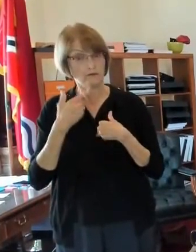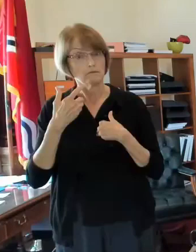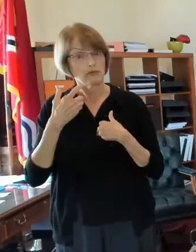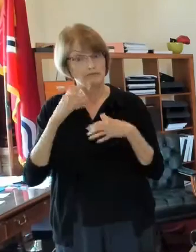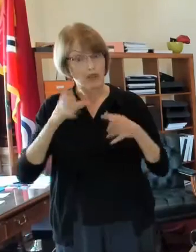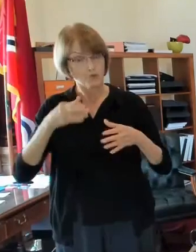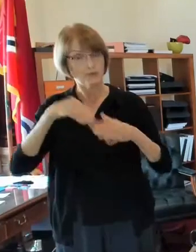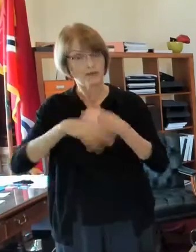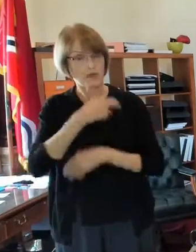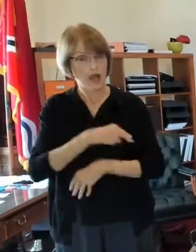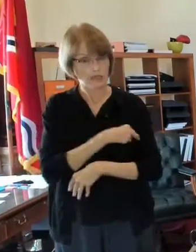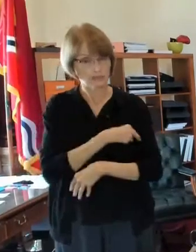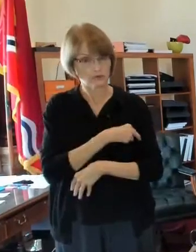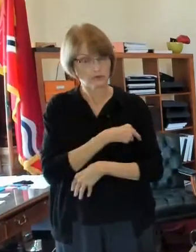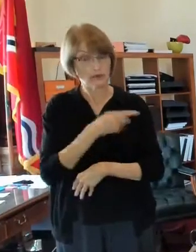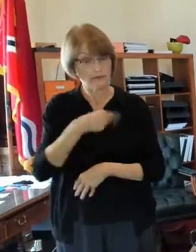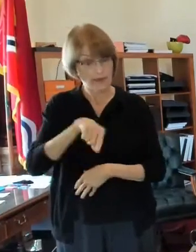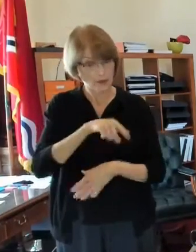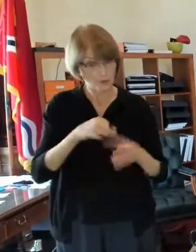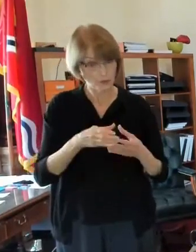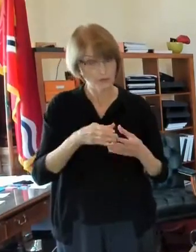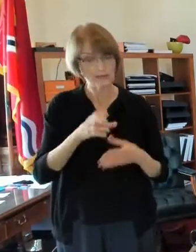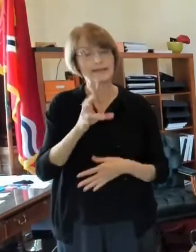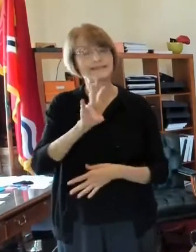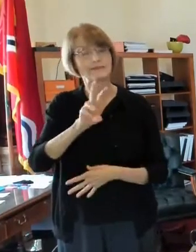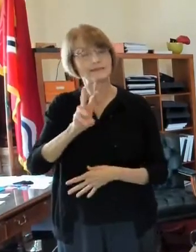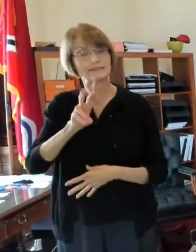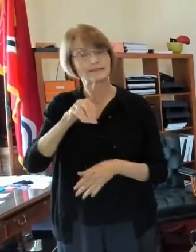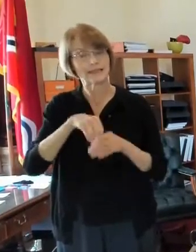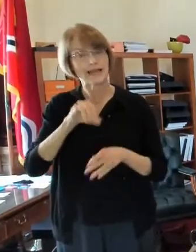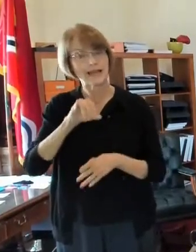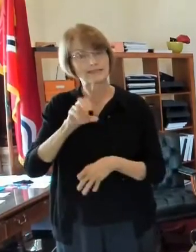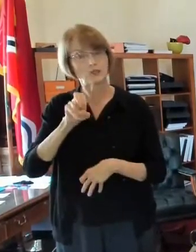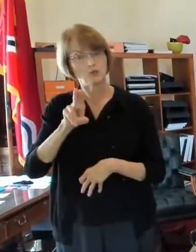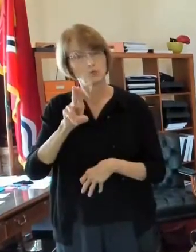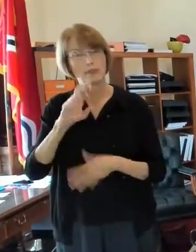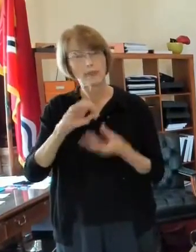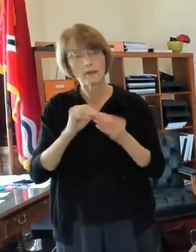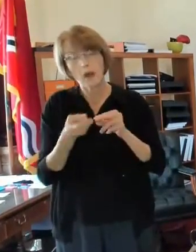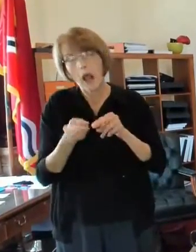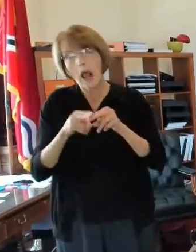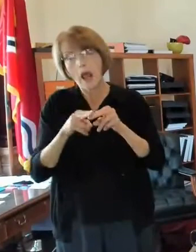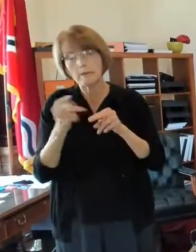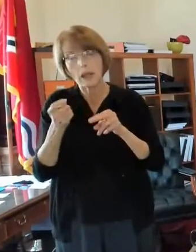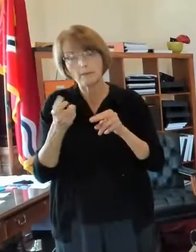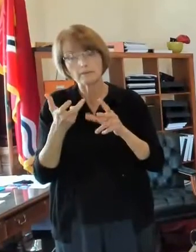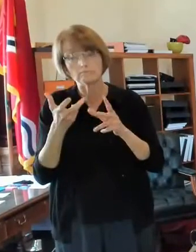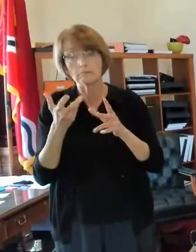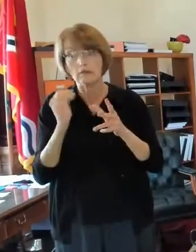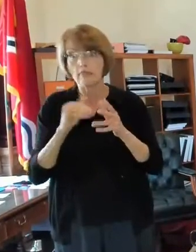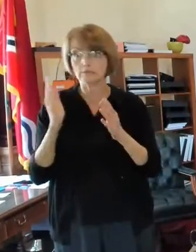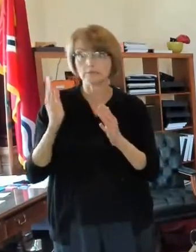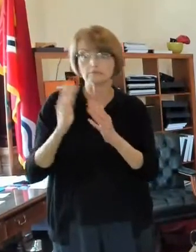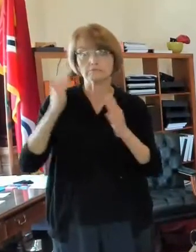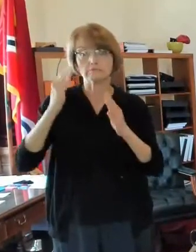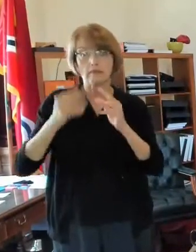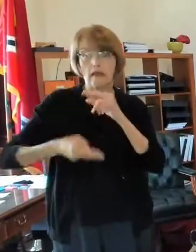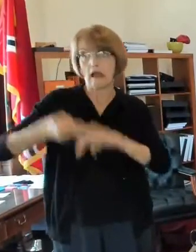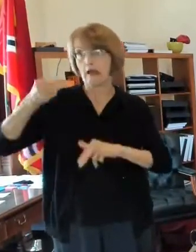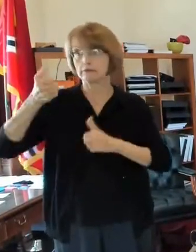76 were in the icu that's up a little bit from that's the highest it's been in